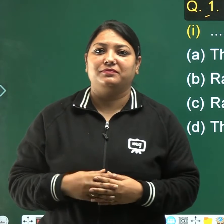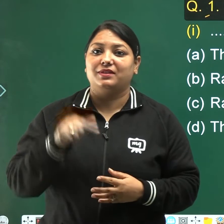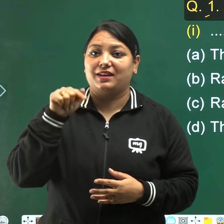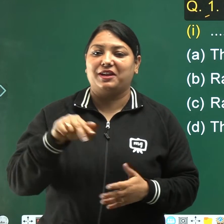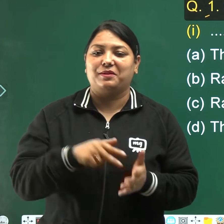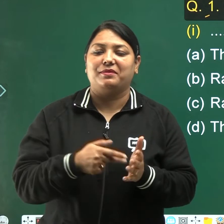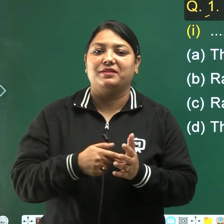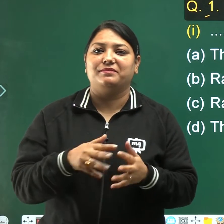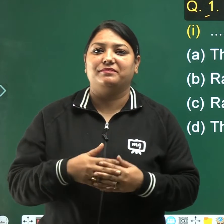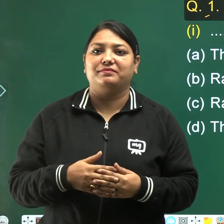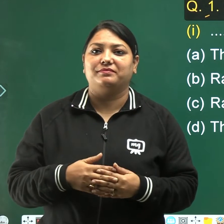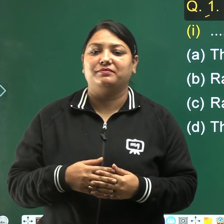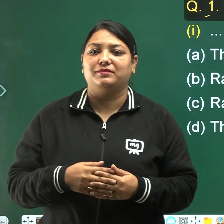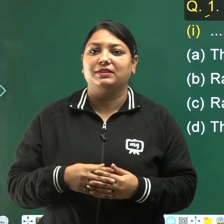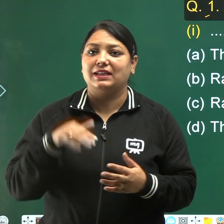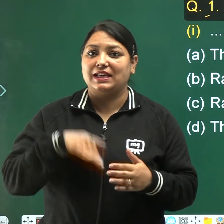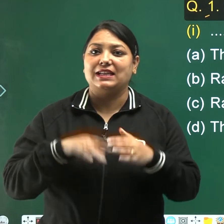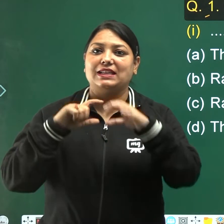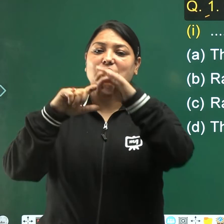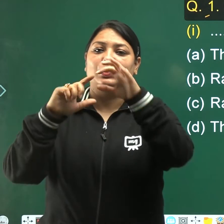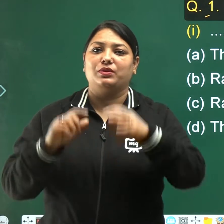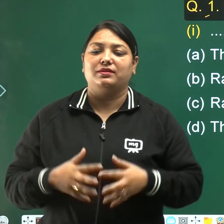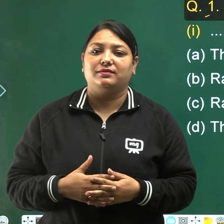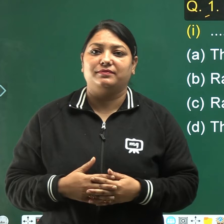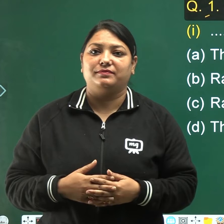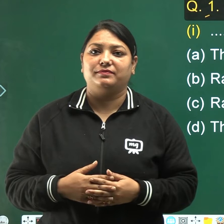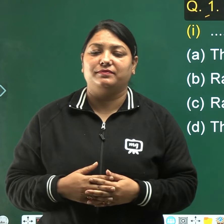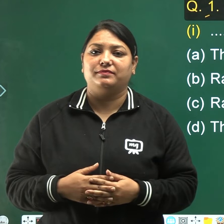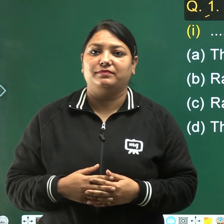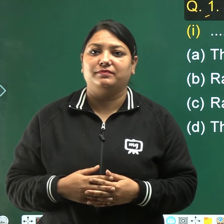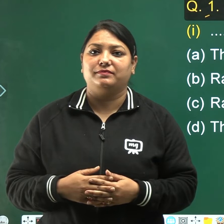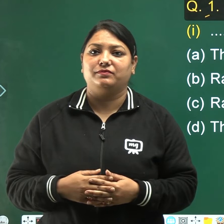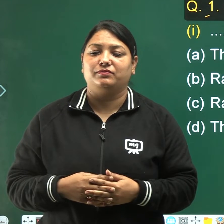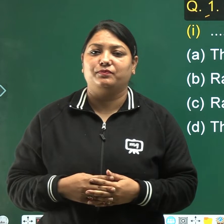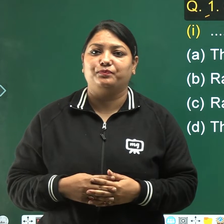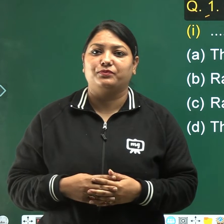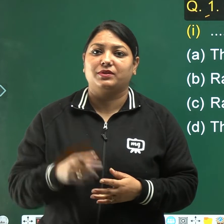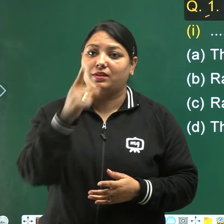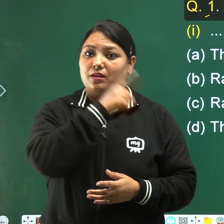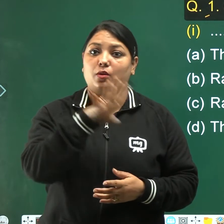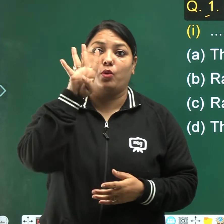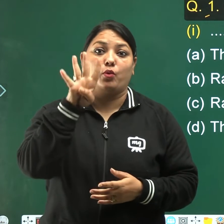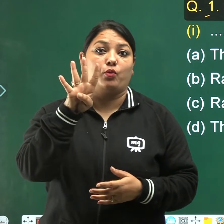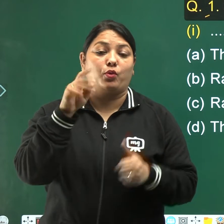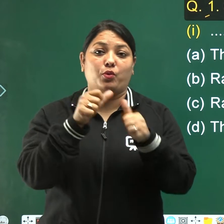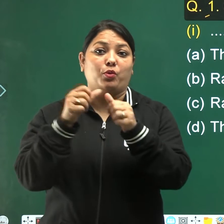it means in this question, there are 4 options